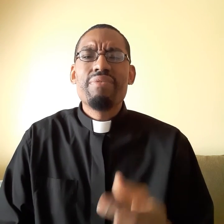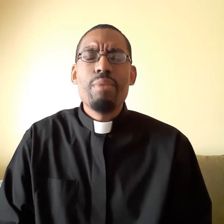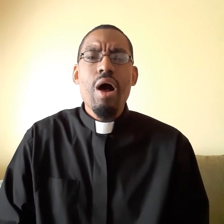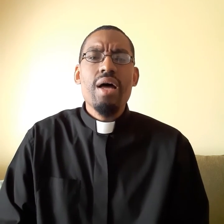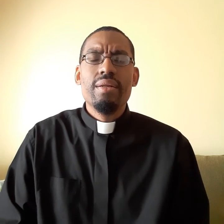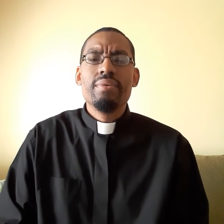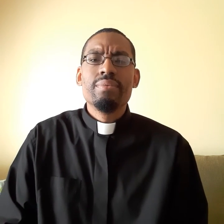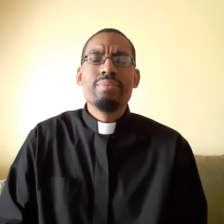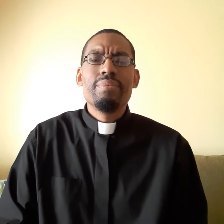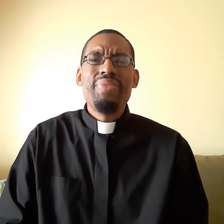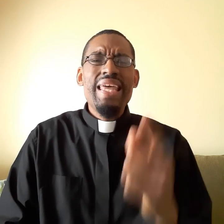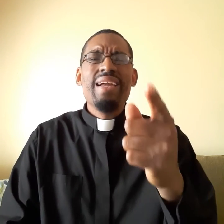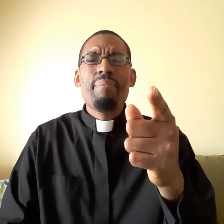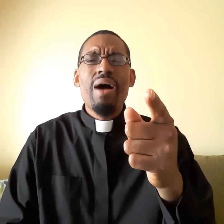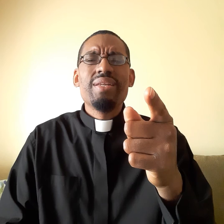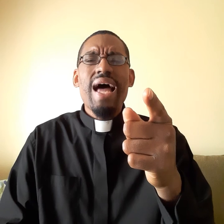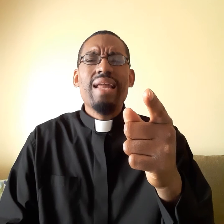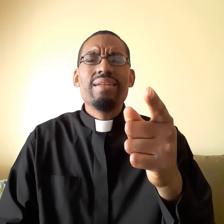from God? Think about that.